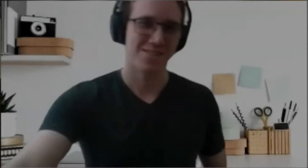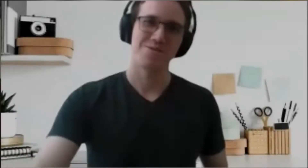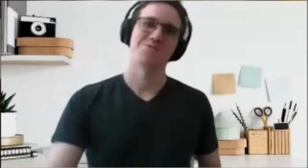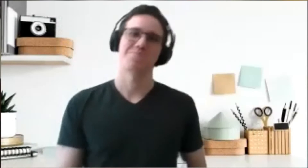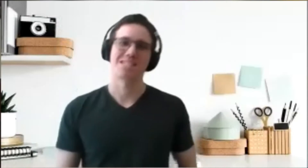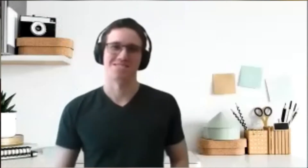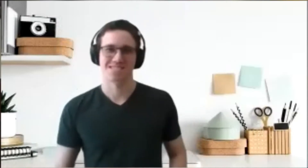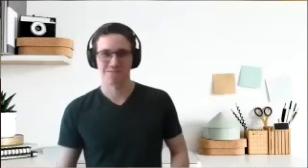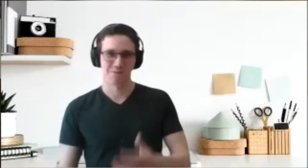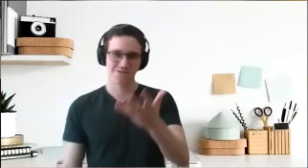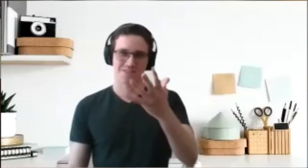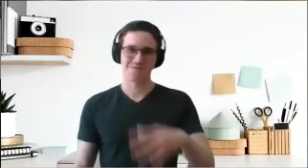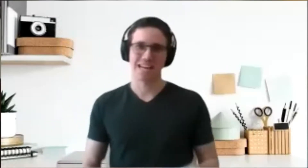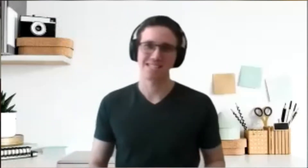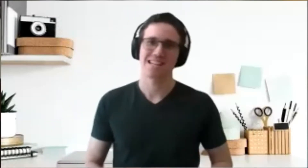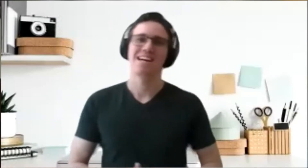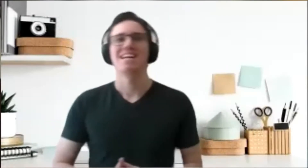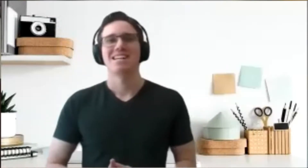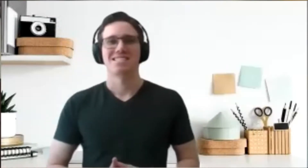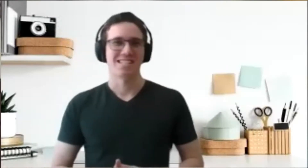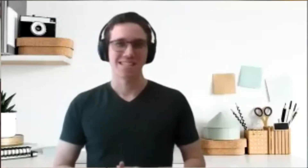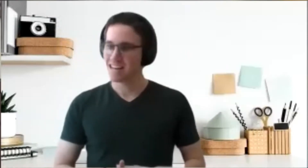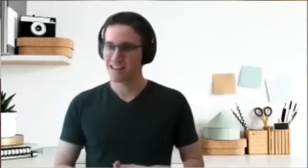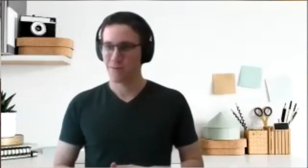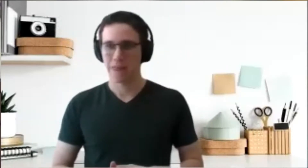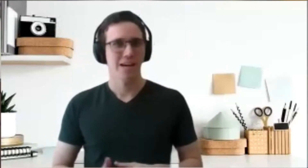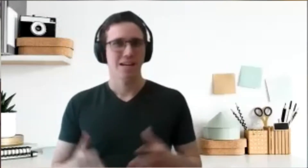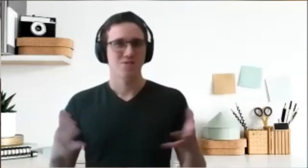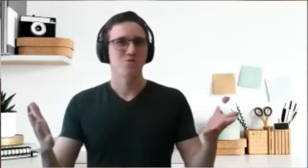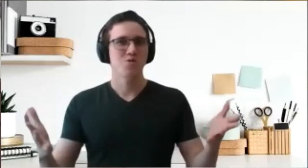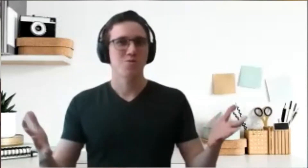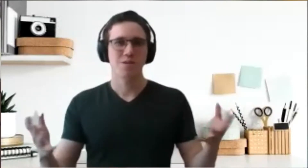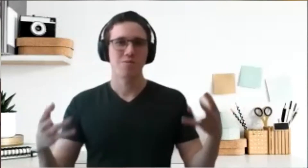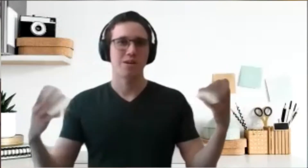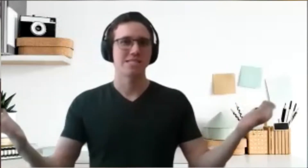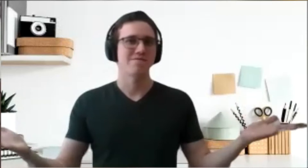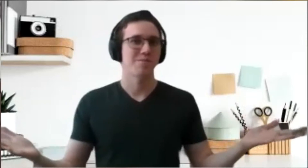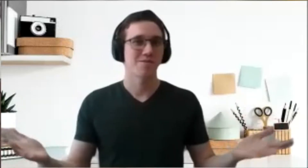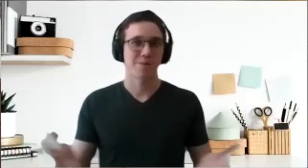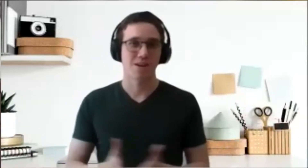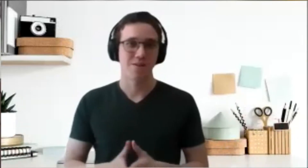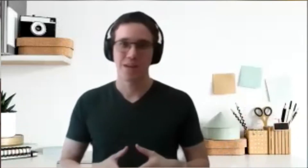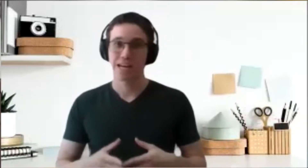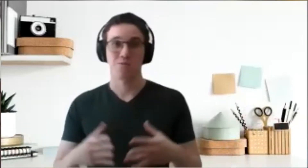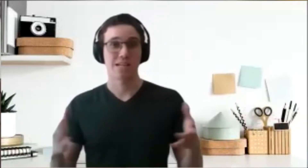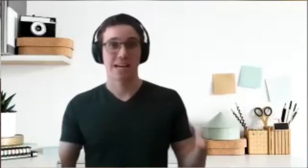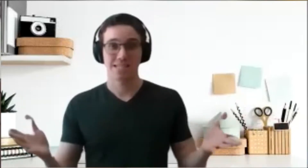Hello Toastmasters and most welcome guests Janine. Do you know what is the VP of PR and what it does?